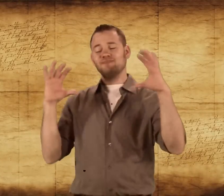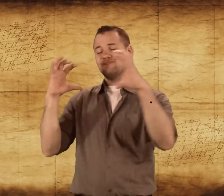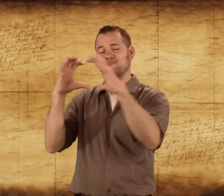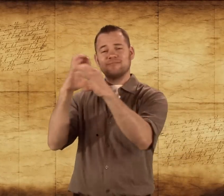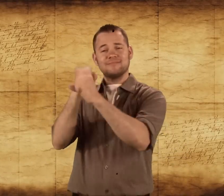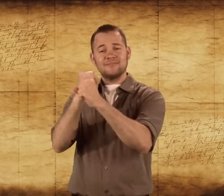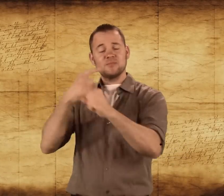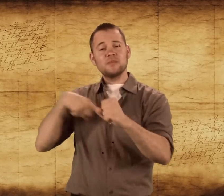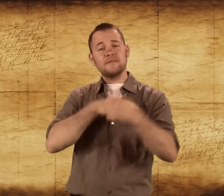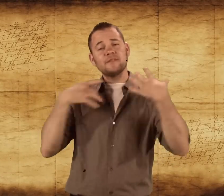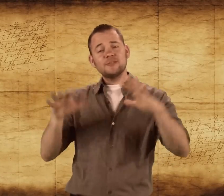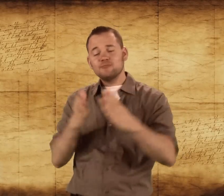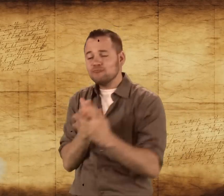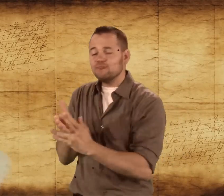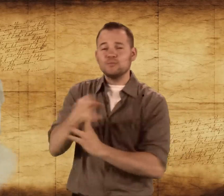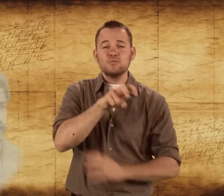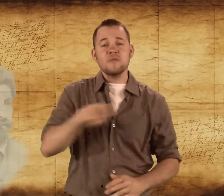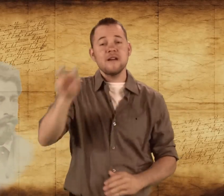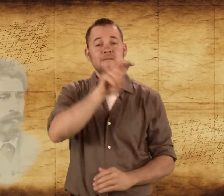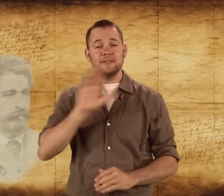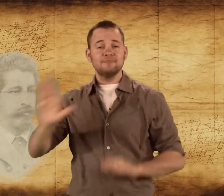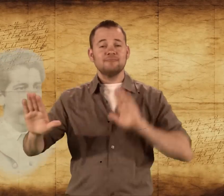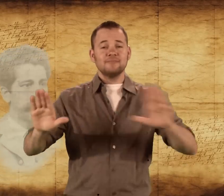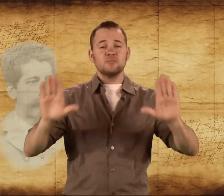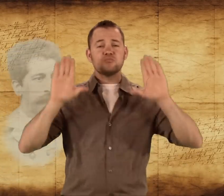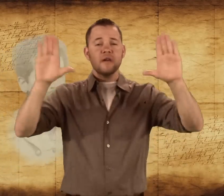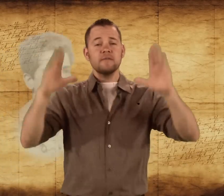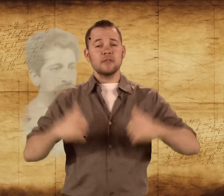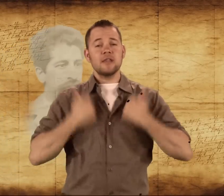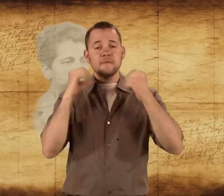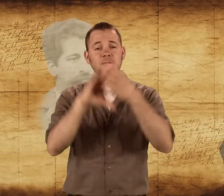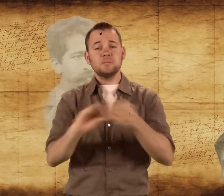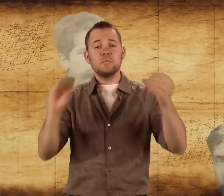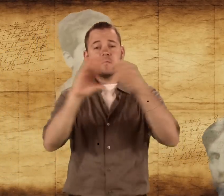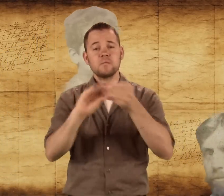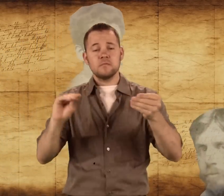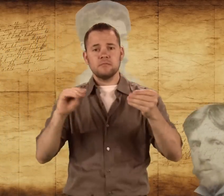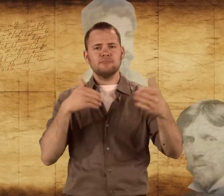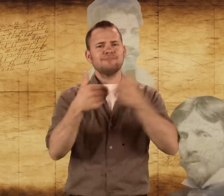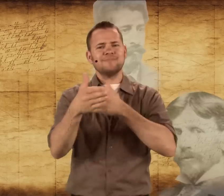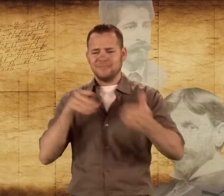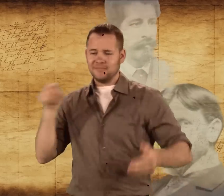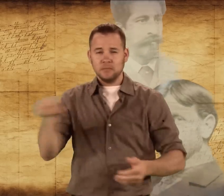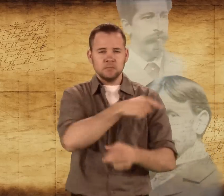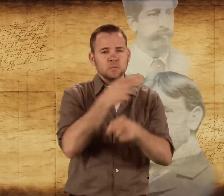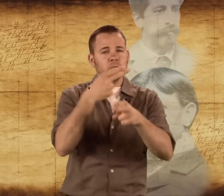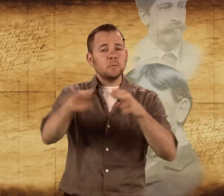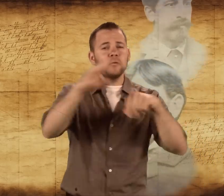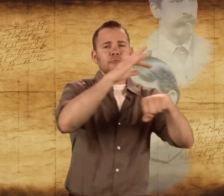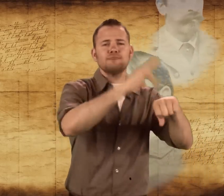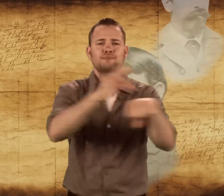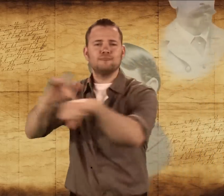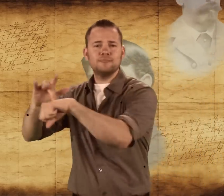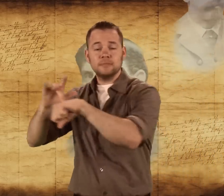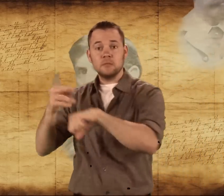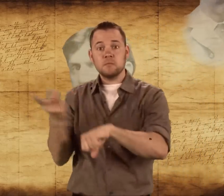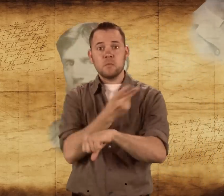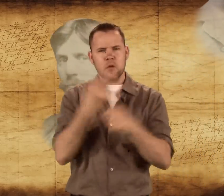In summary, we traveled between the two remarkable journeys. Even though they were pretty much brief, they both